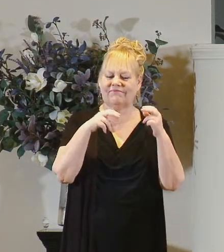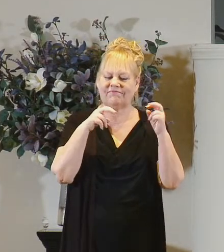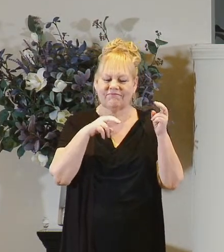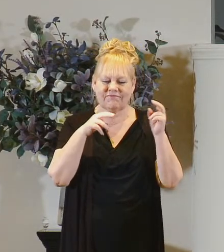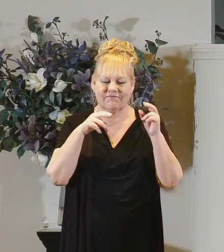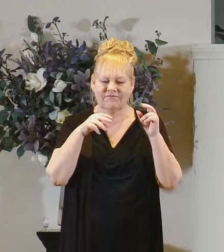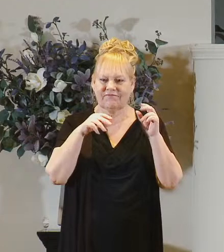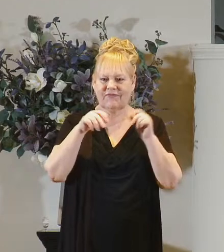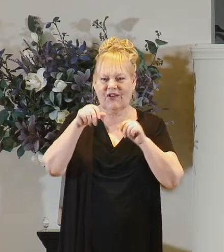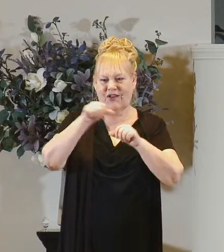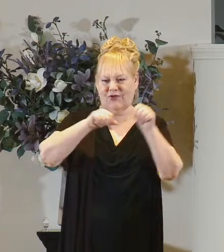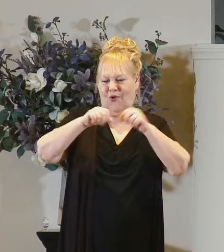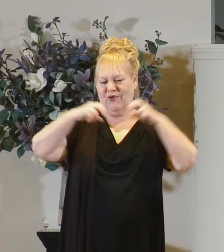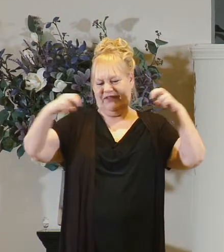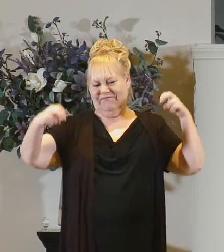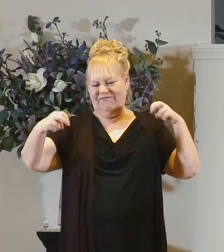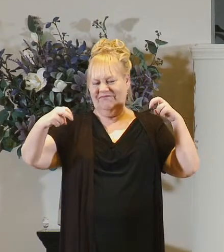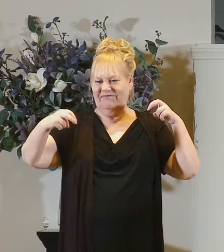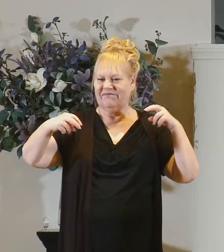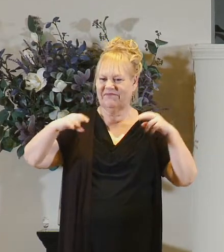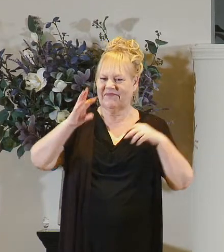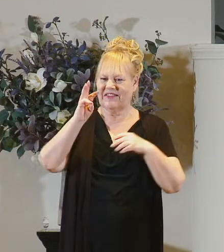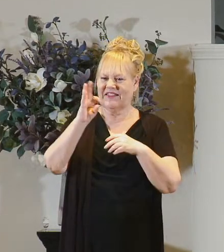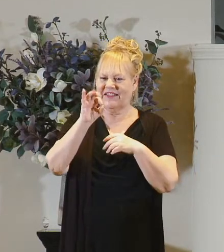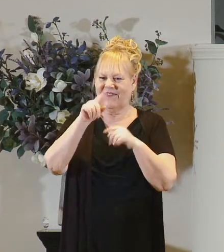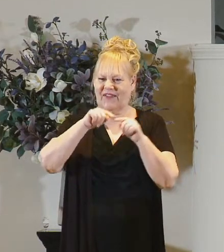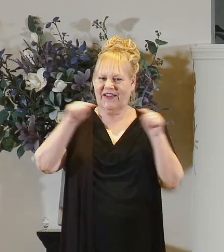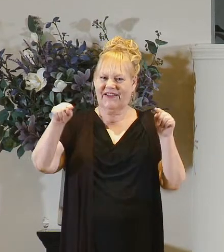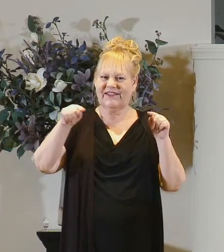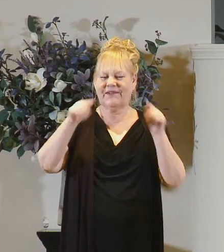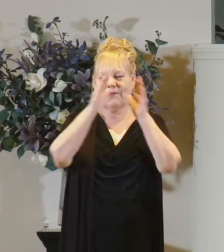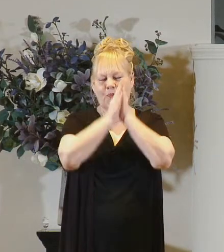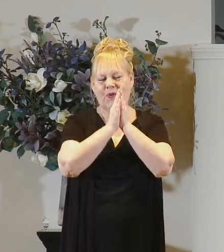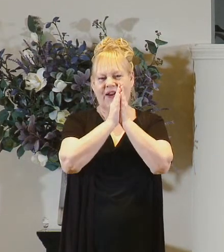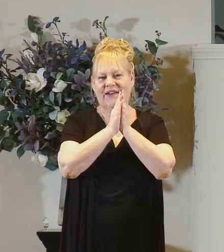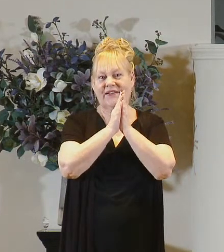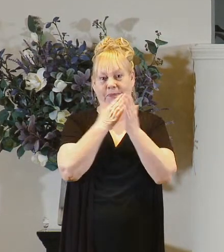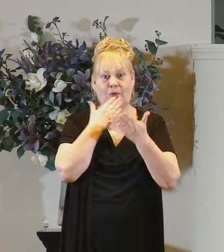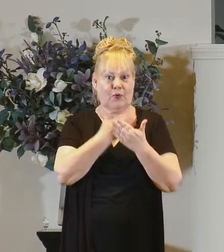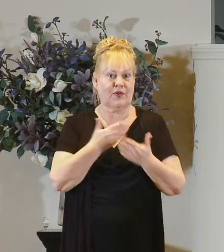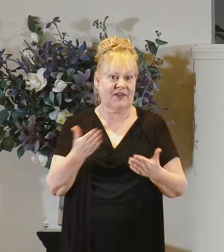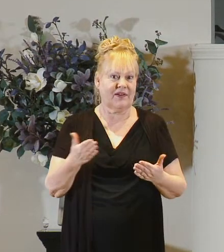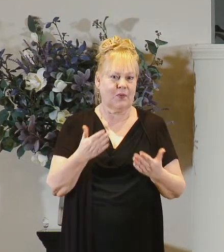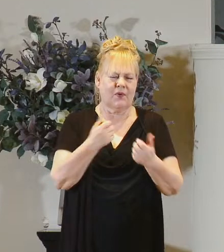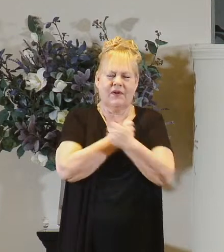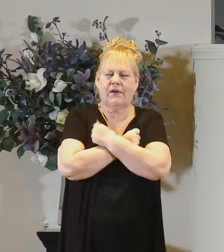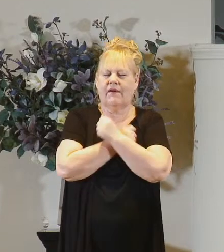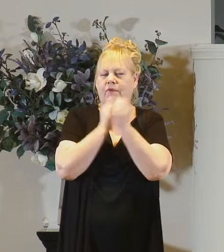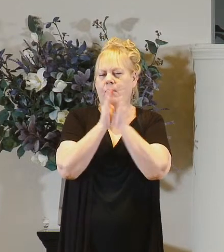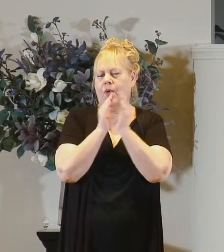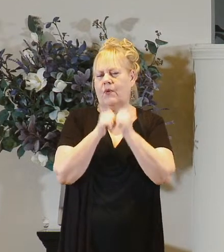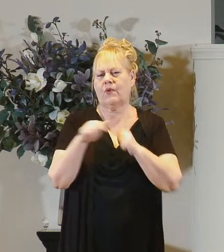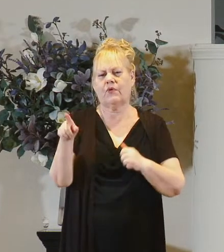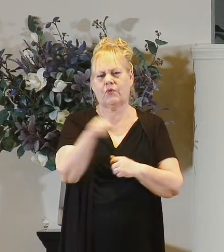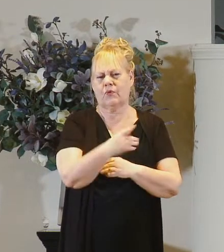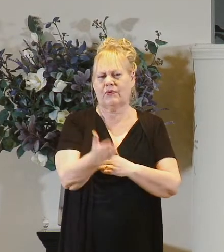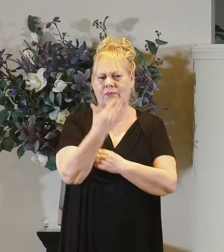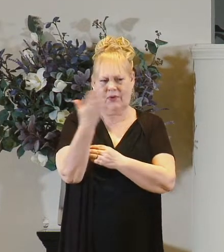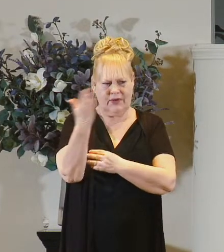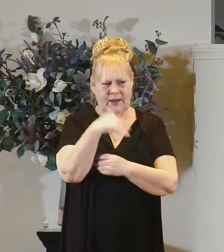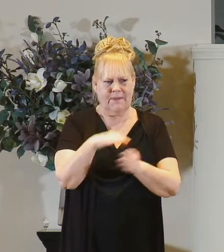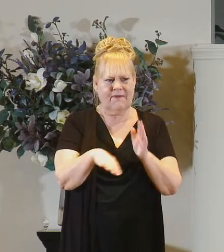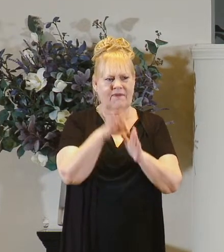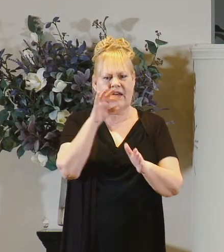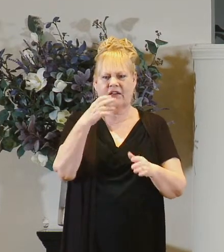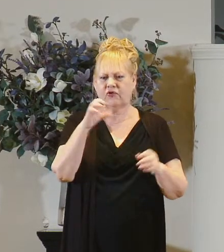socially distance six feet apart we'll pray together that'd be a good thing wouldn't it we'd love to pray with you this morning come and find me come and